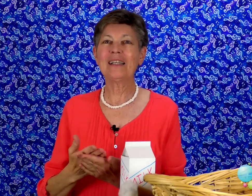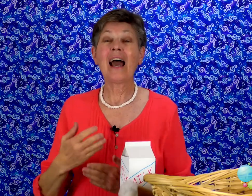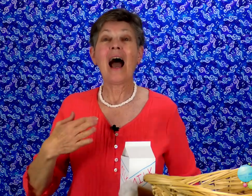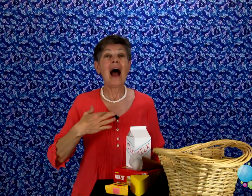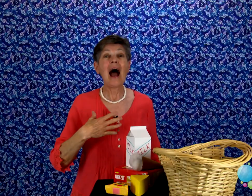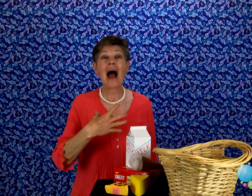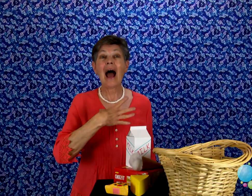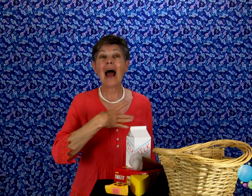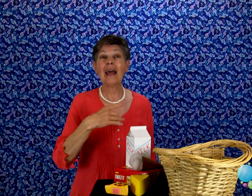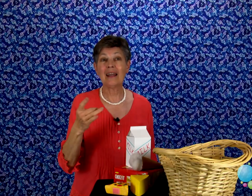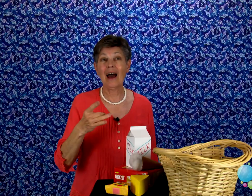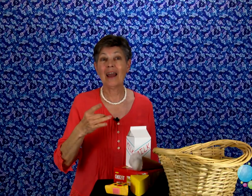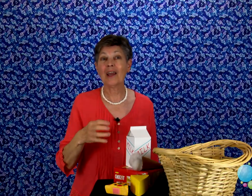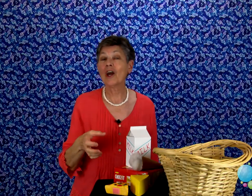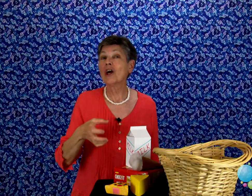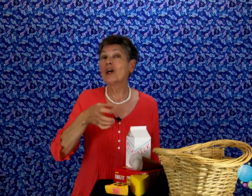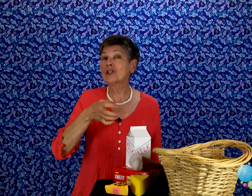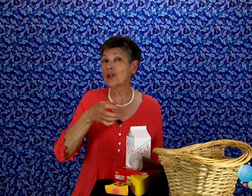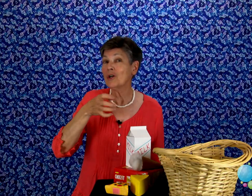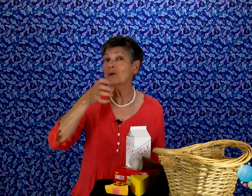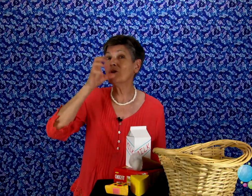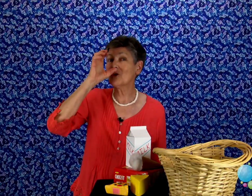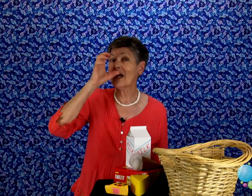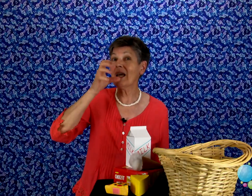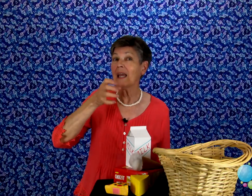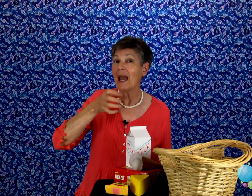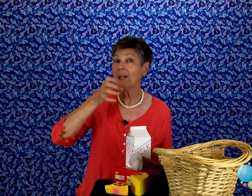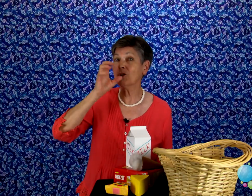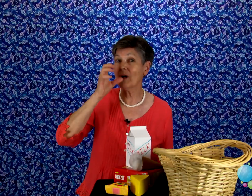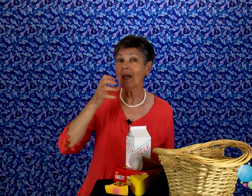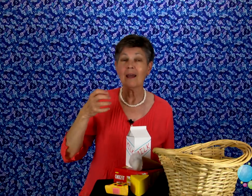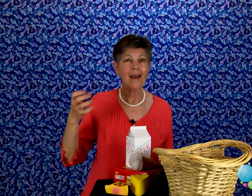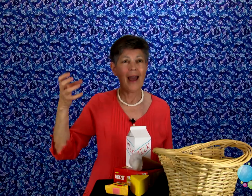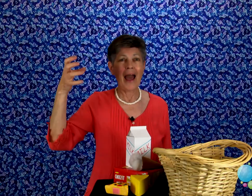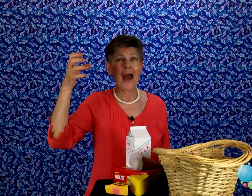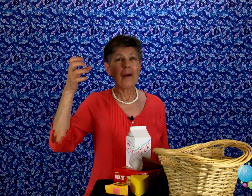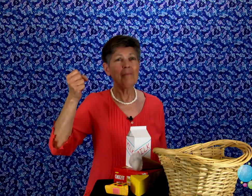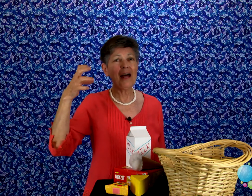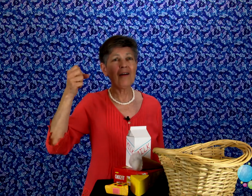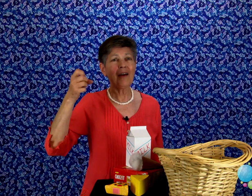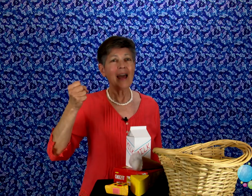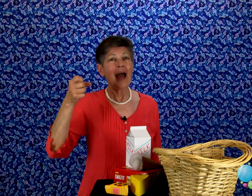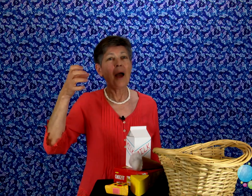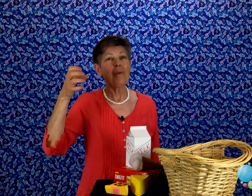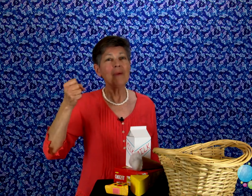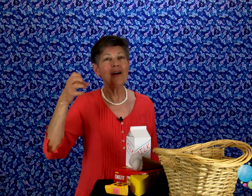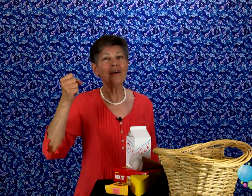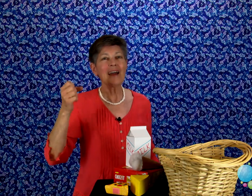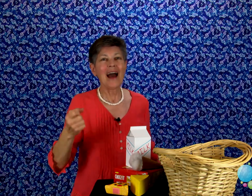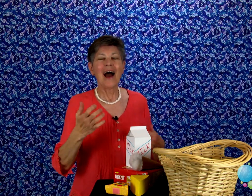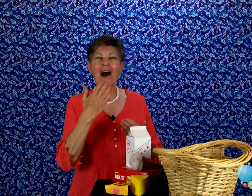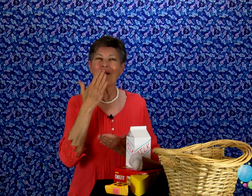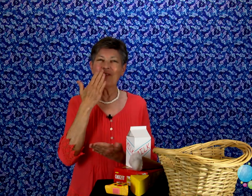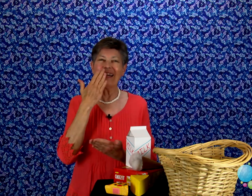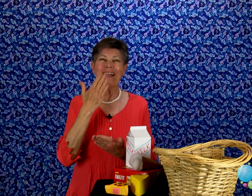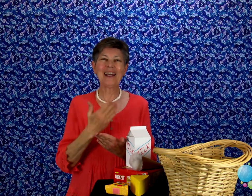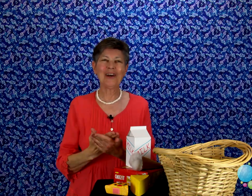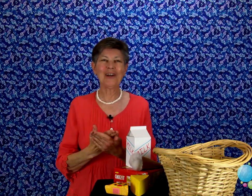I like to drink and drink Milk, milk, a really good